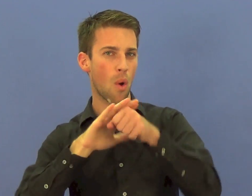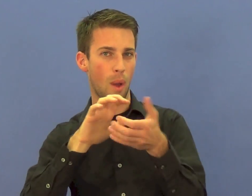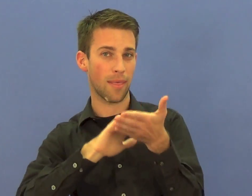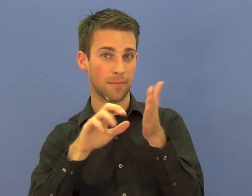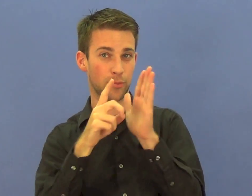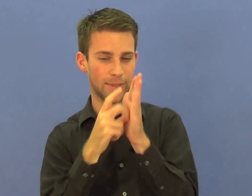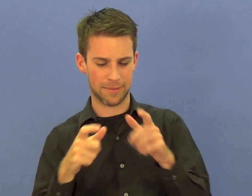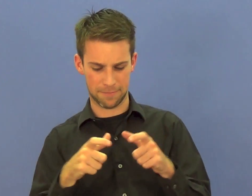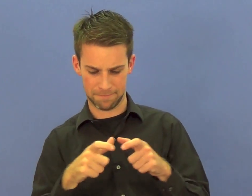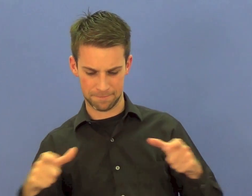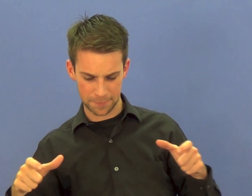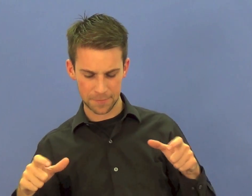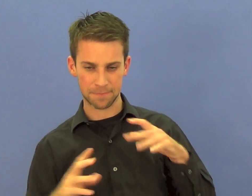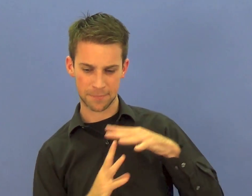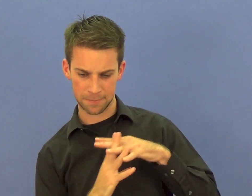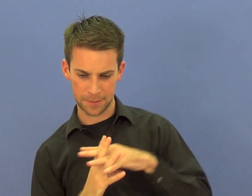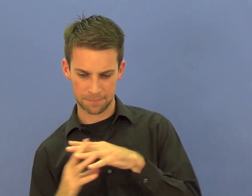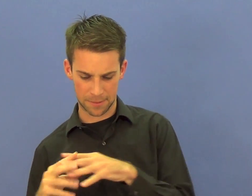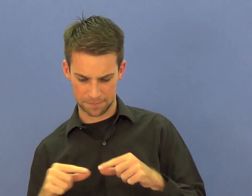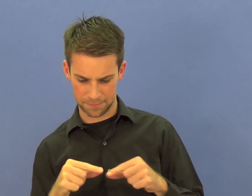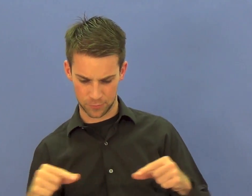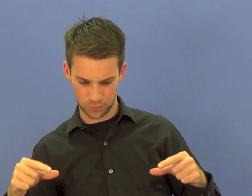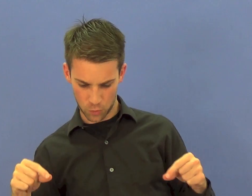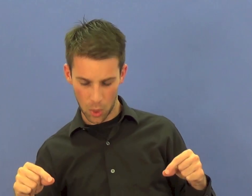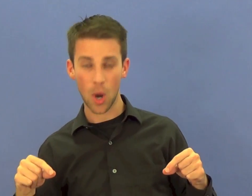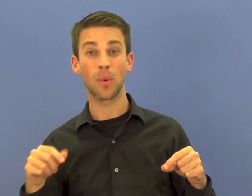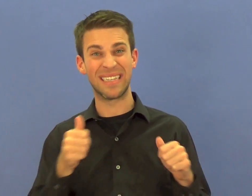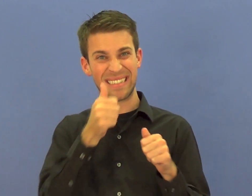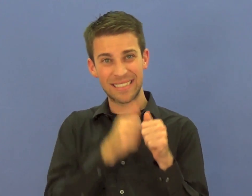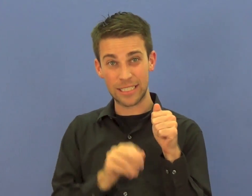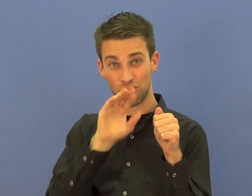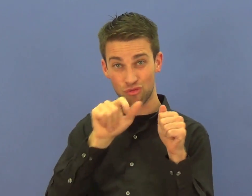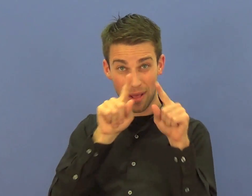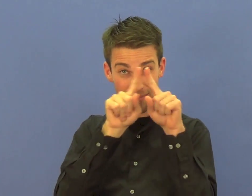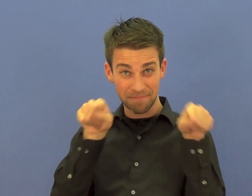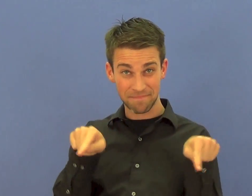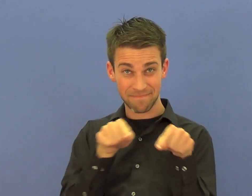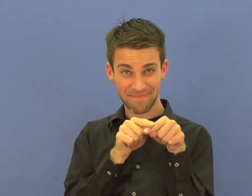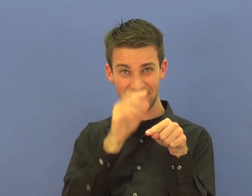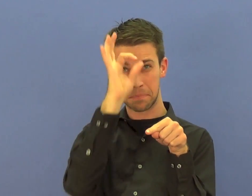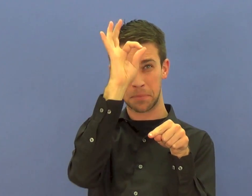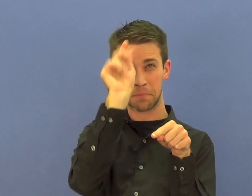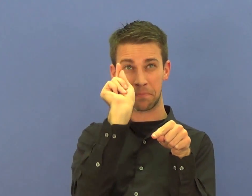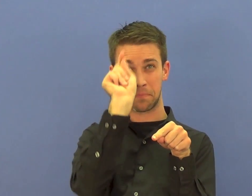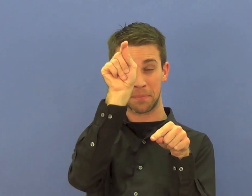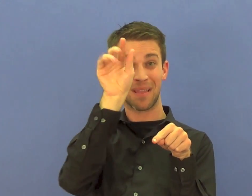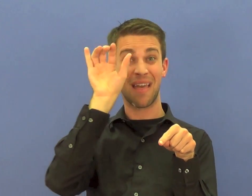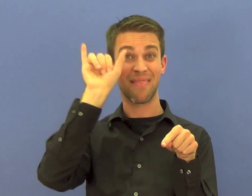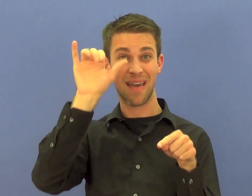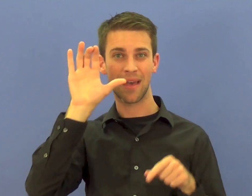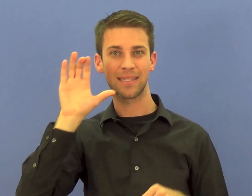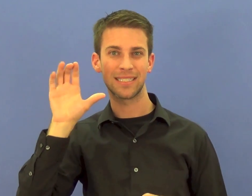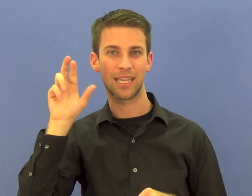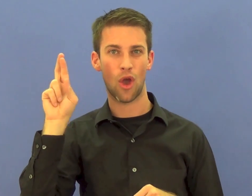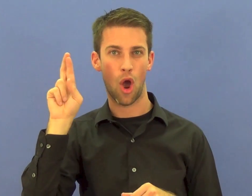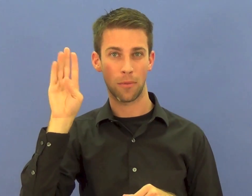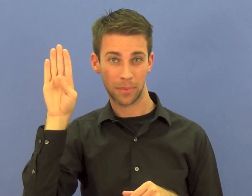The cursor routing buttons are located on the Braille display at the top of each Braille cell. It is used to control the cursor.